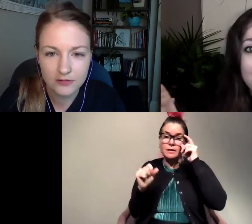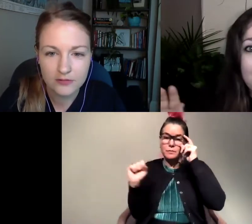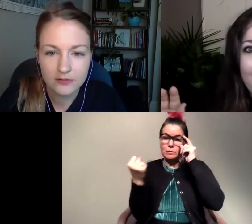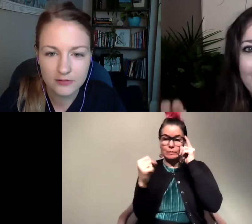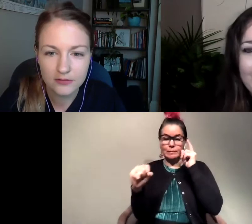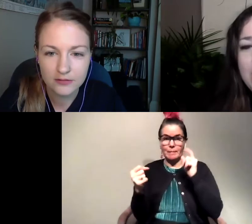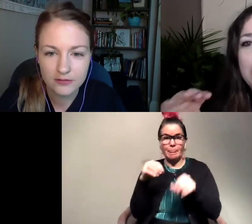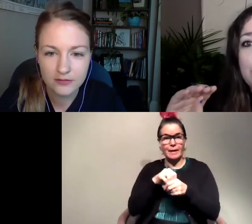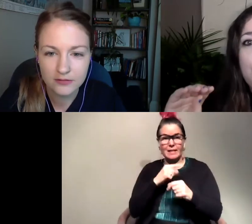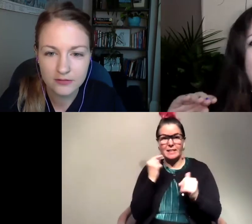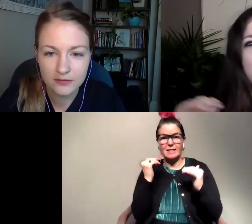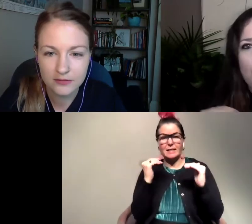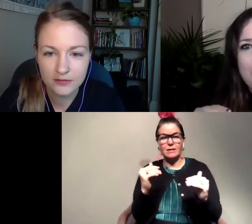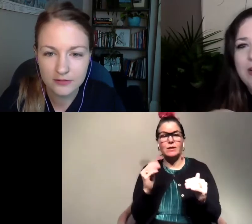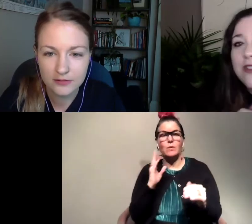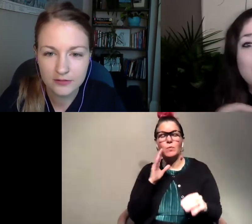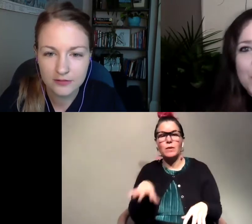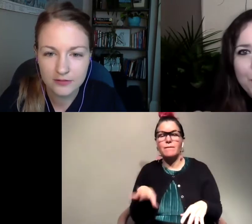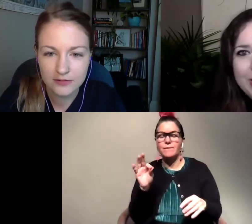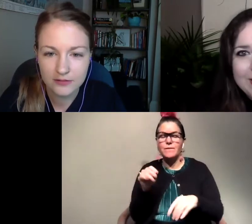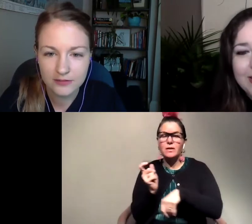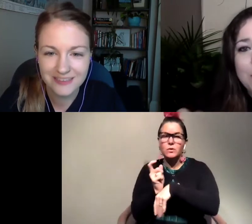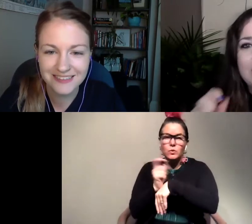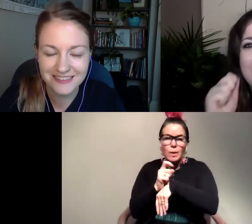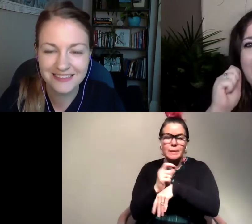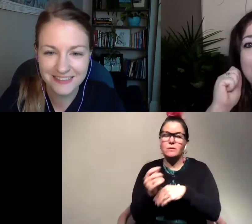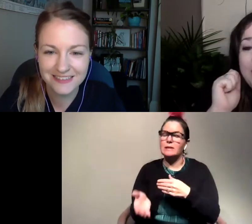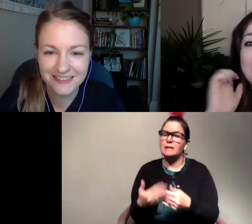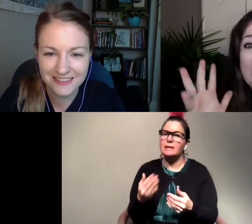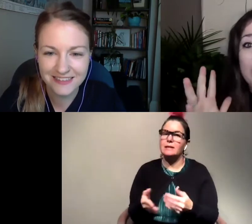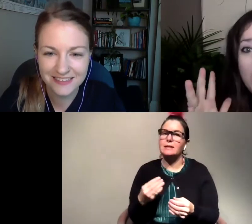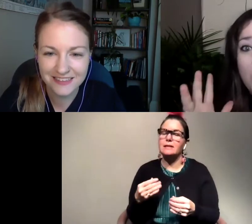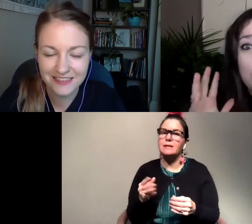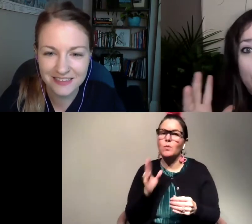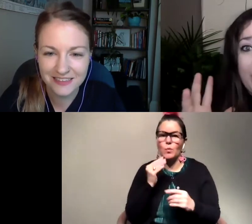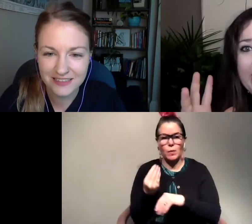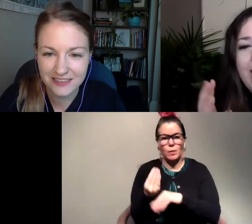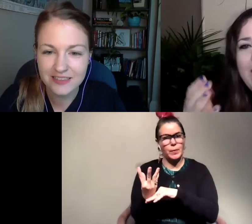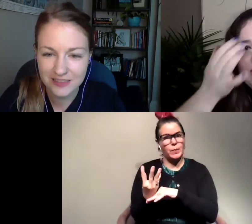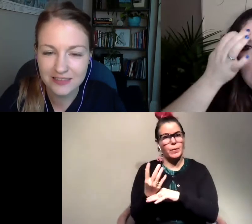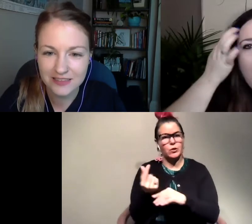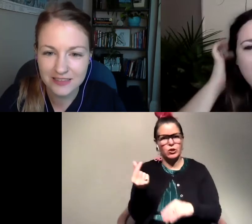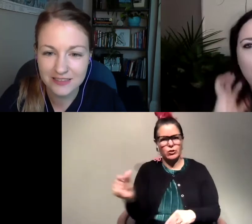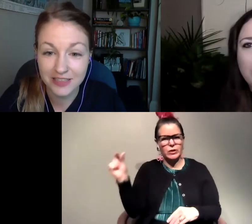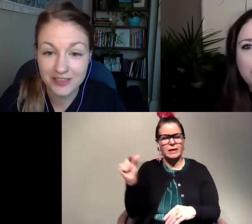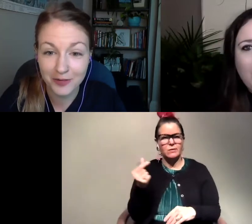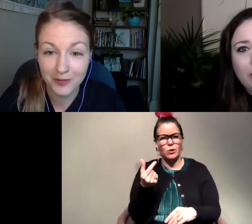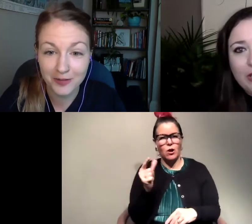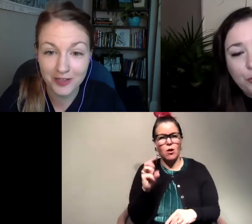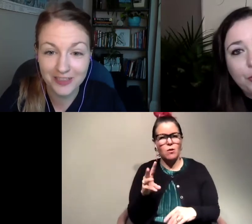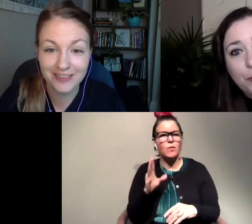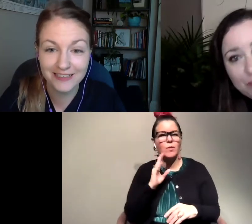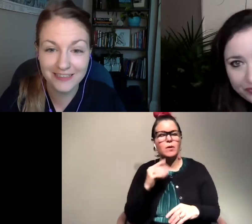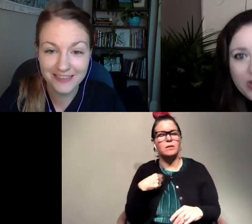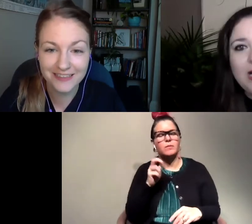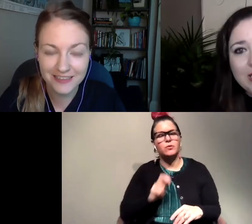you're in a desert area you'll find scorpions super easily because they basically glow green and so I know when I was traveling